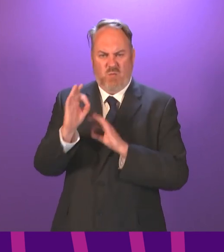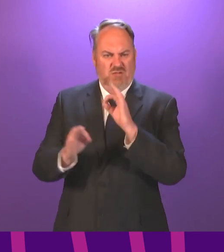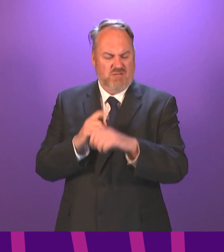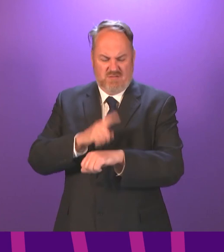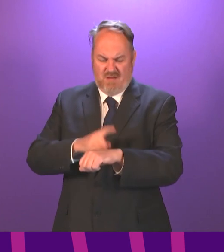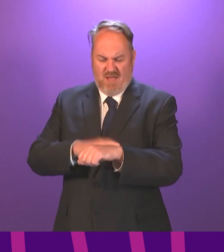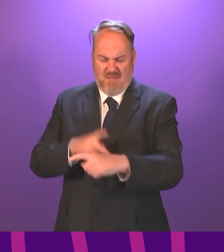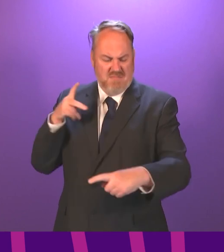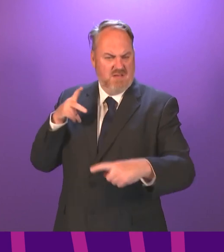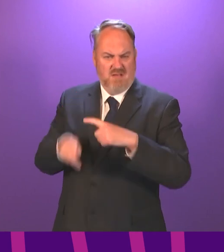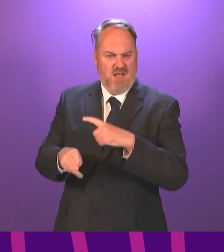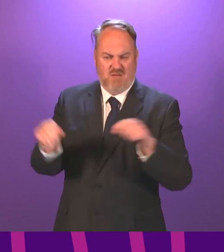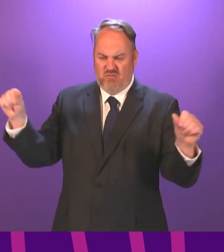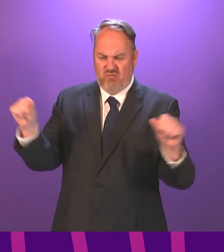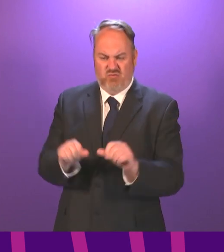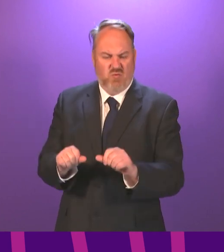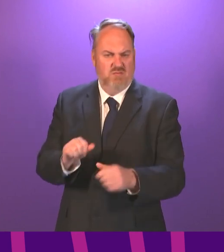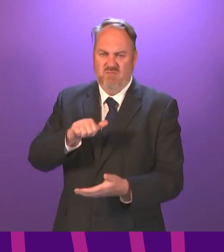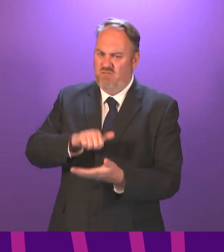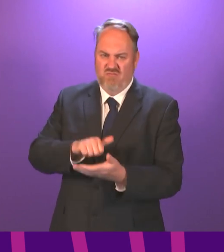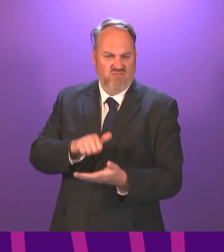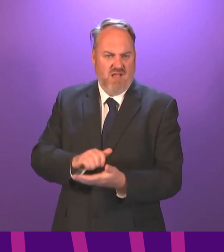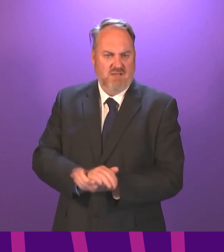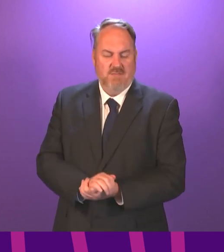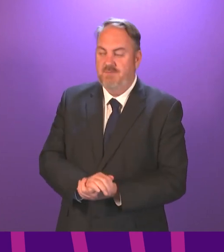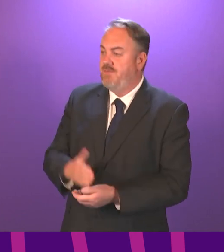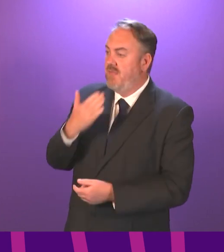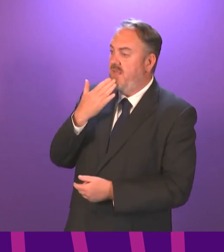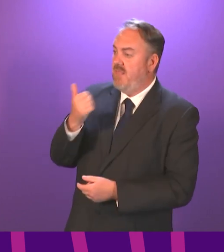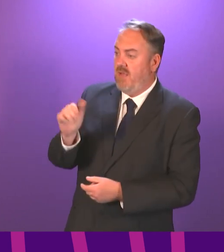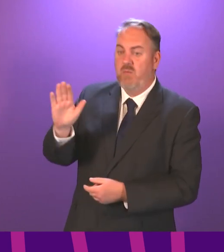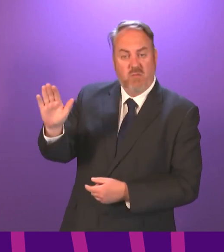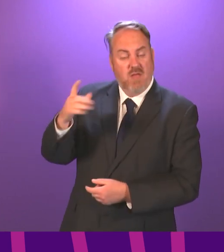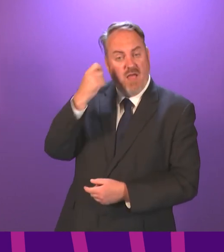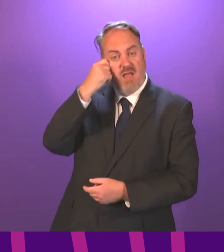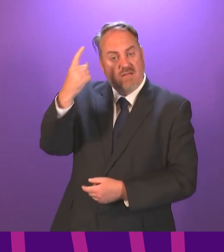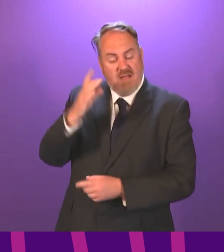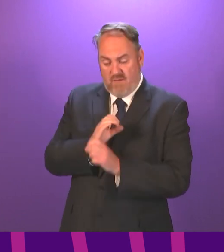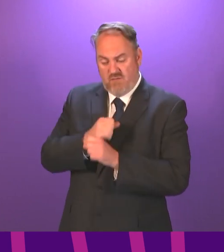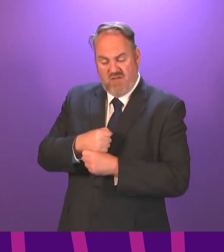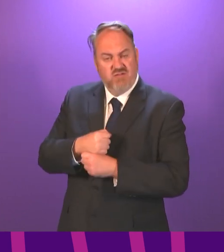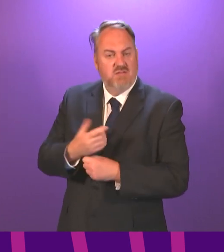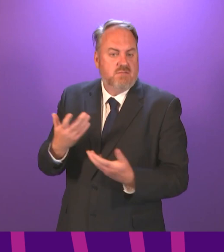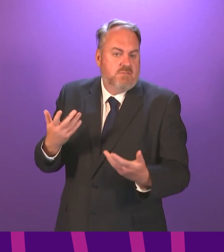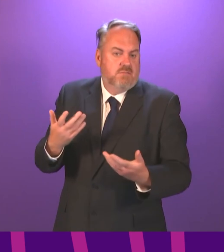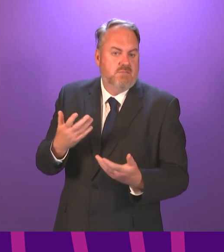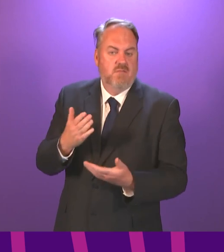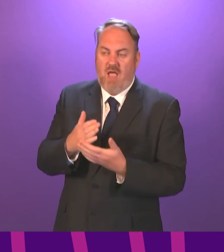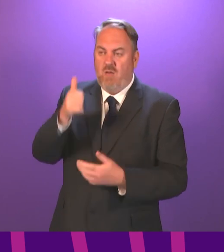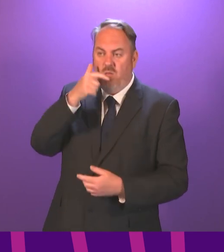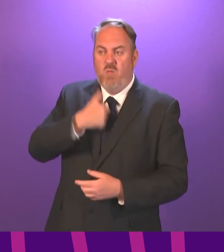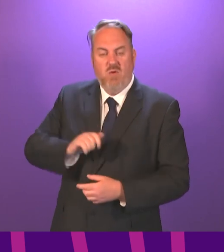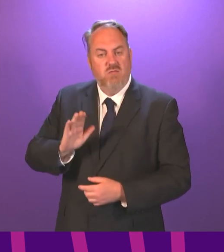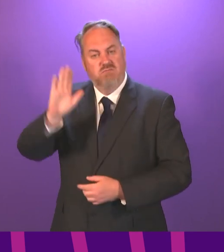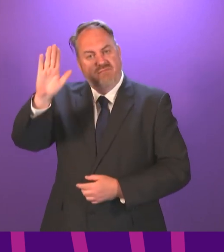I thank Mr Whittle for his point of order. I appreciate his frustration. We had a couple of points of order which did